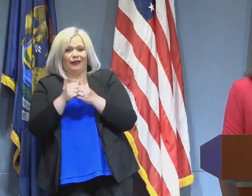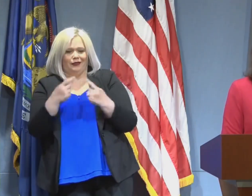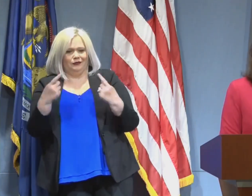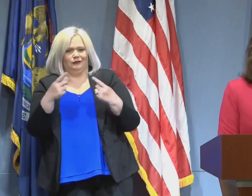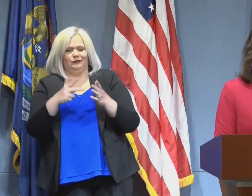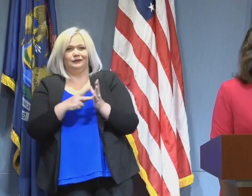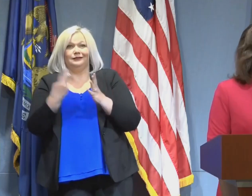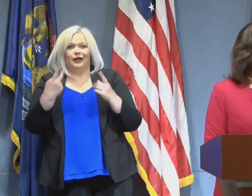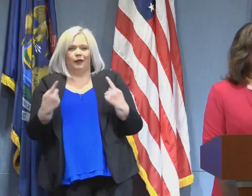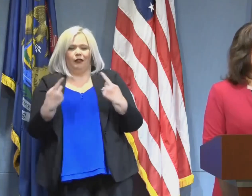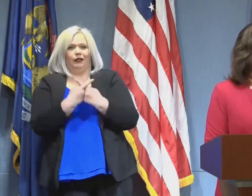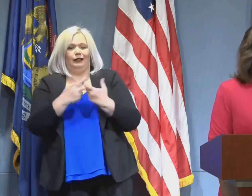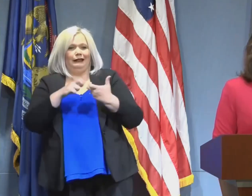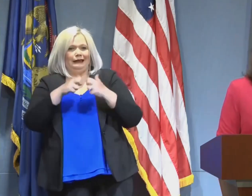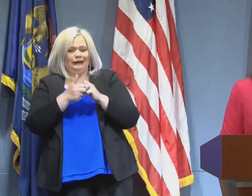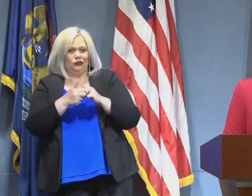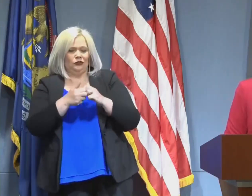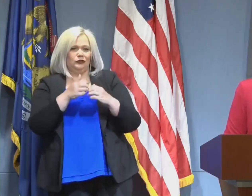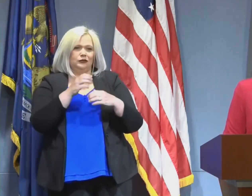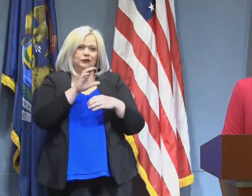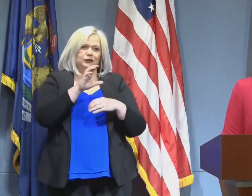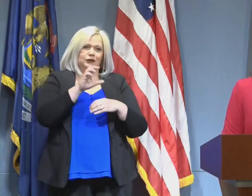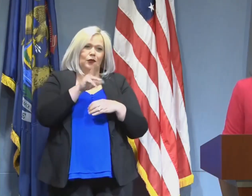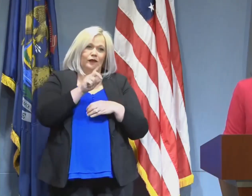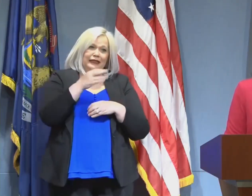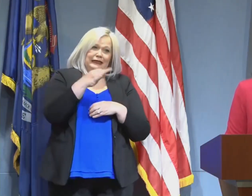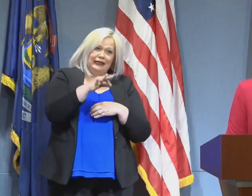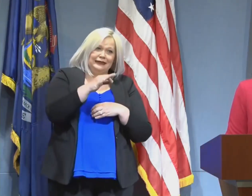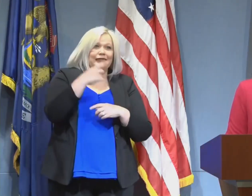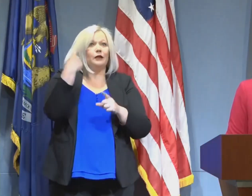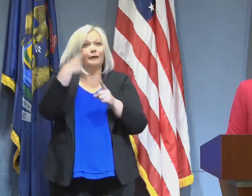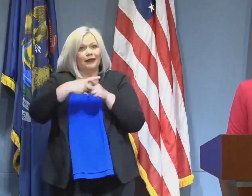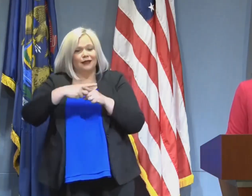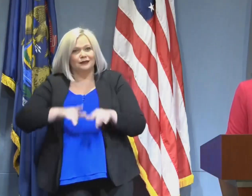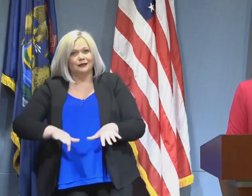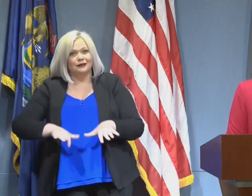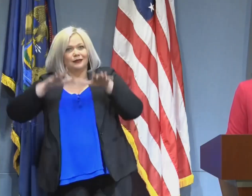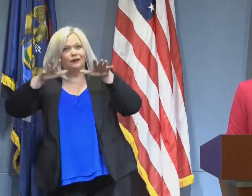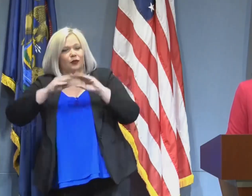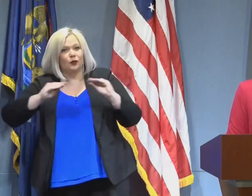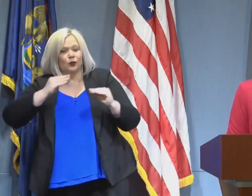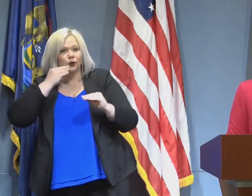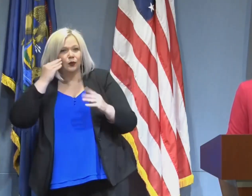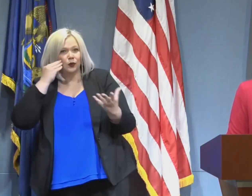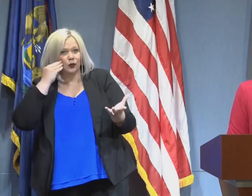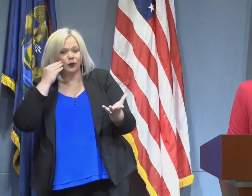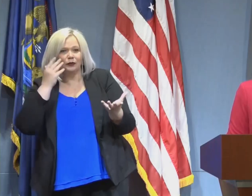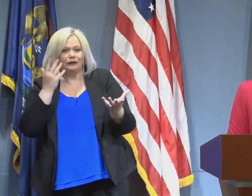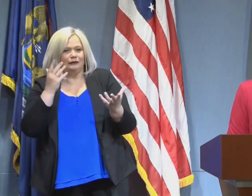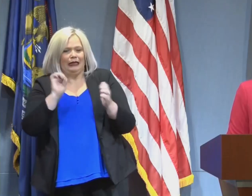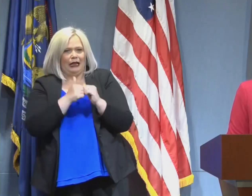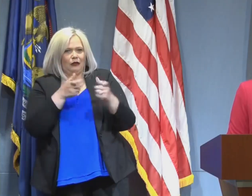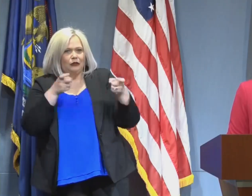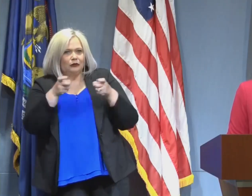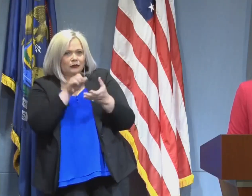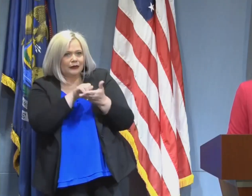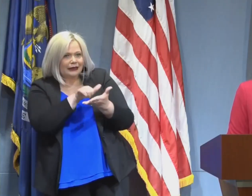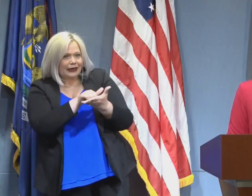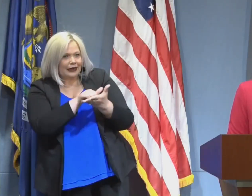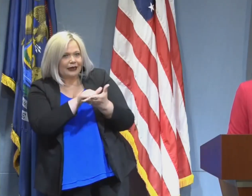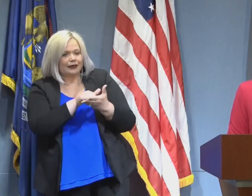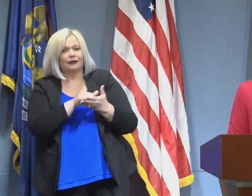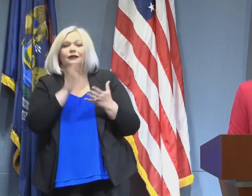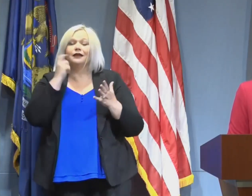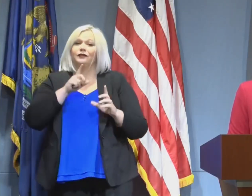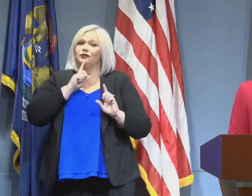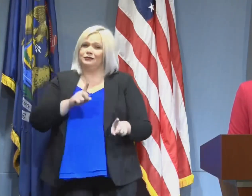Well, I appreciate the question because I want to take a moment to just really acknowledge the incredible leadership at the local level. You know, across our